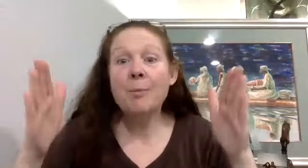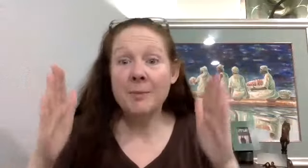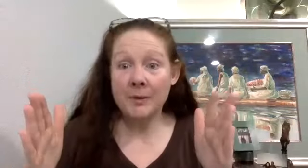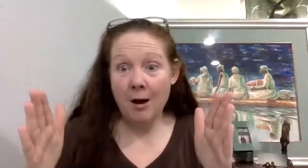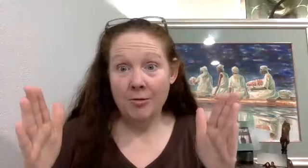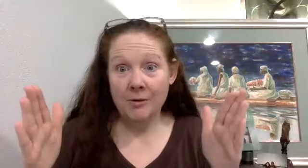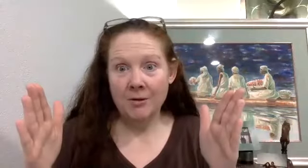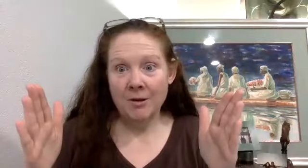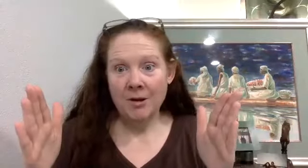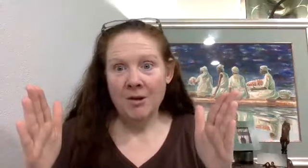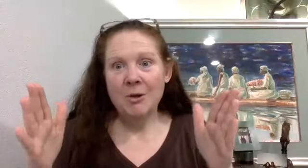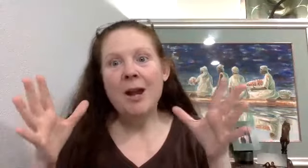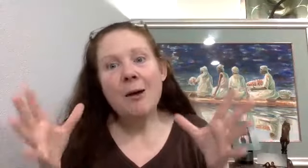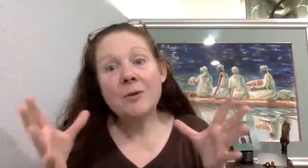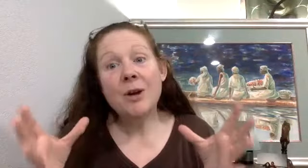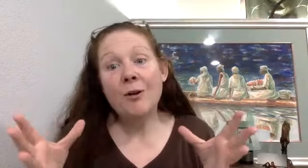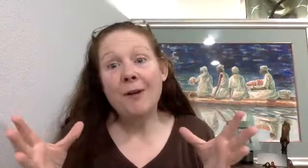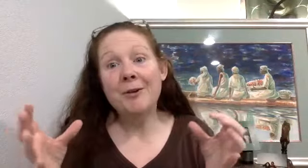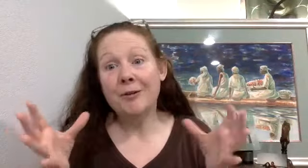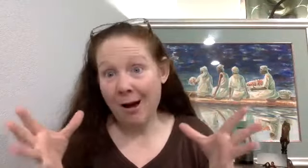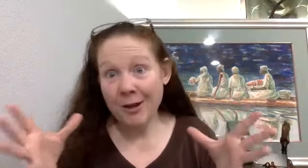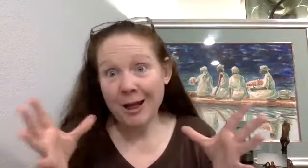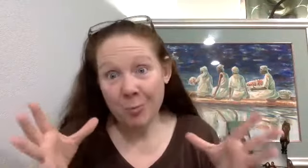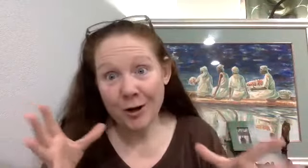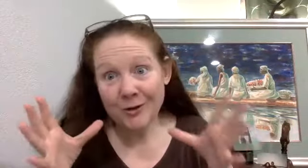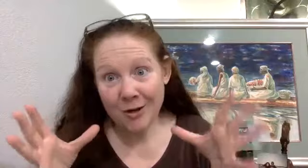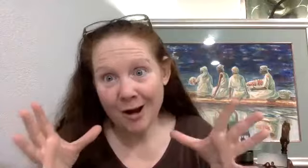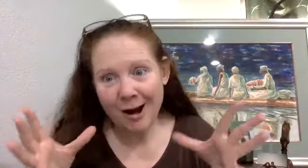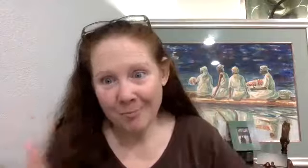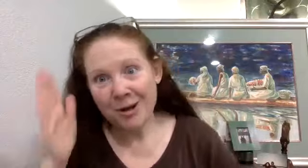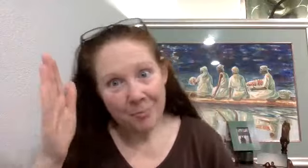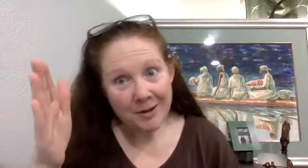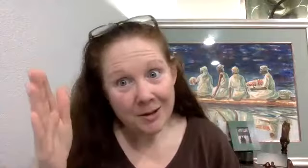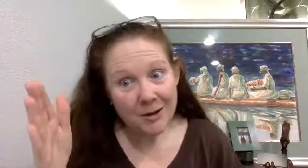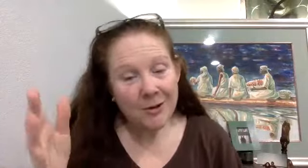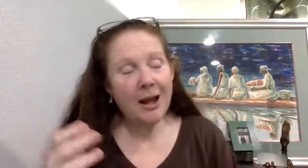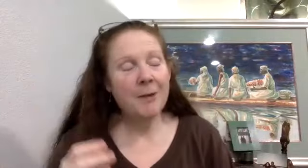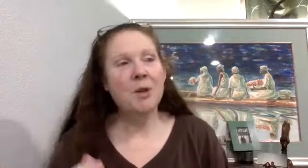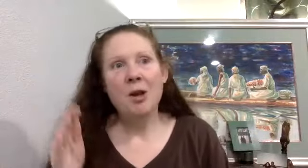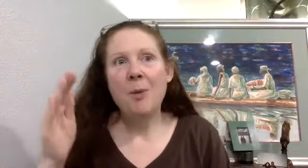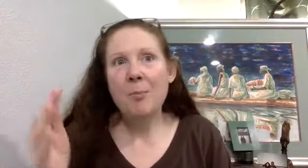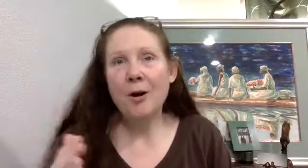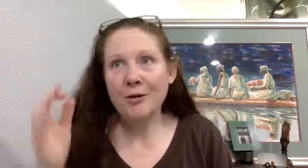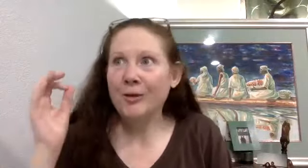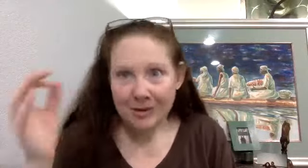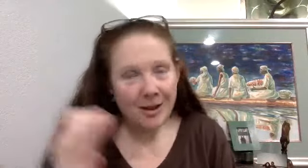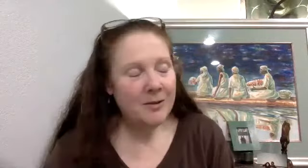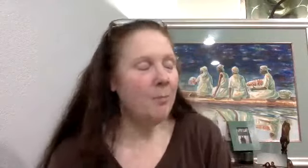themselves. So when I was the co-founder of outthinkingparkinsons.com based in the UK, my partner, young and set